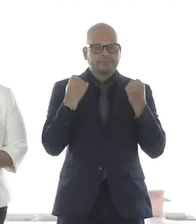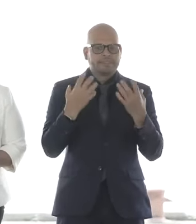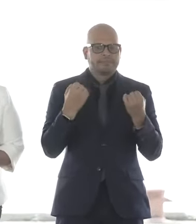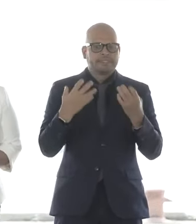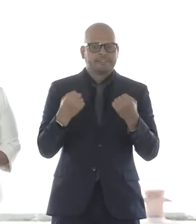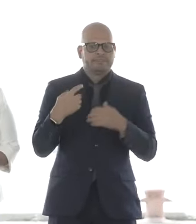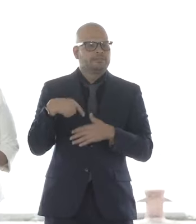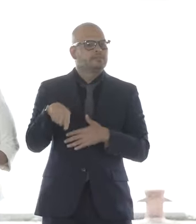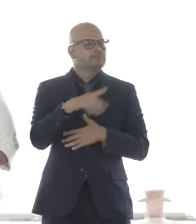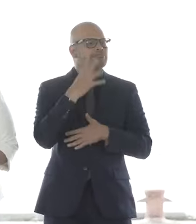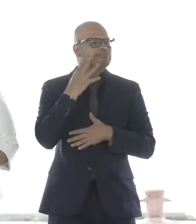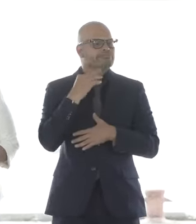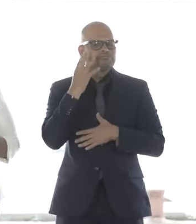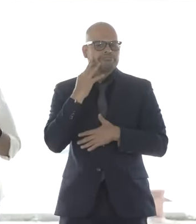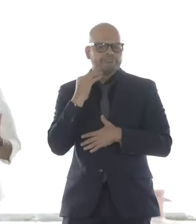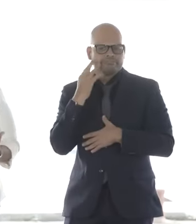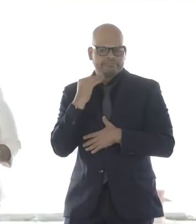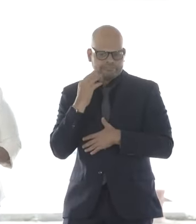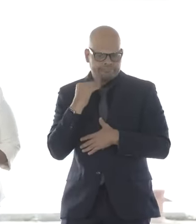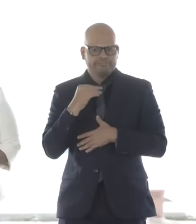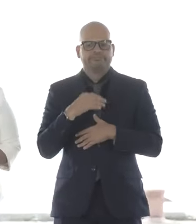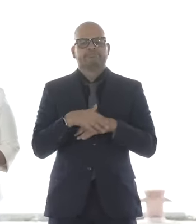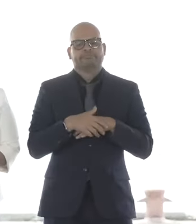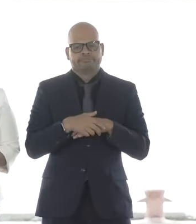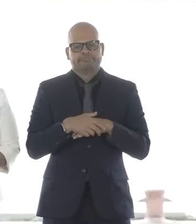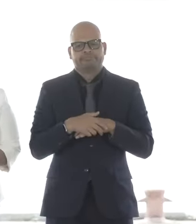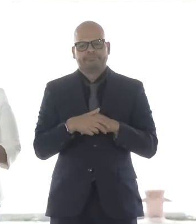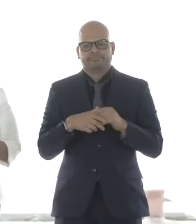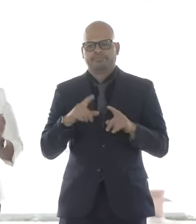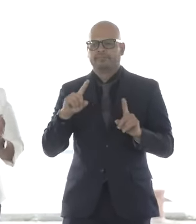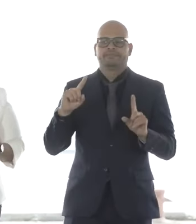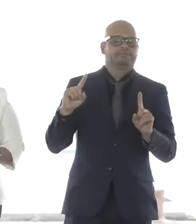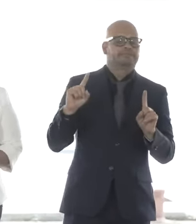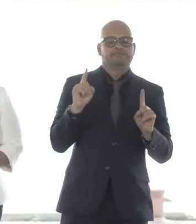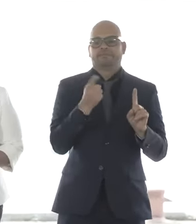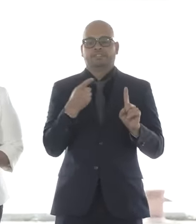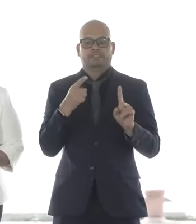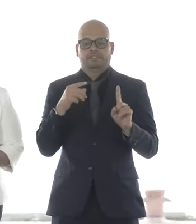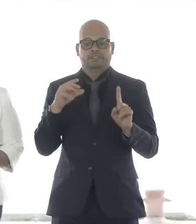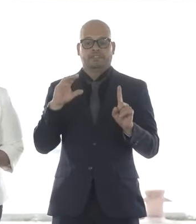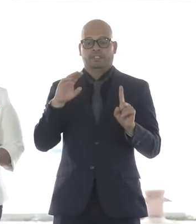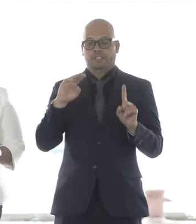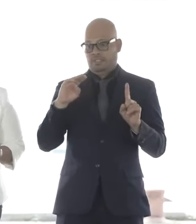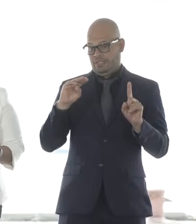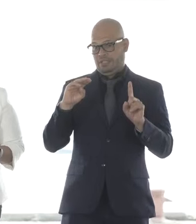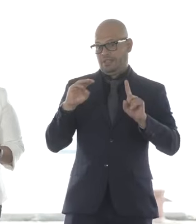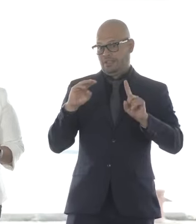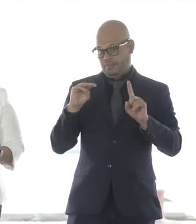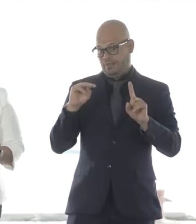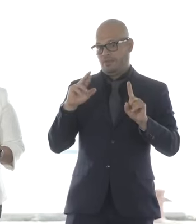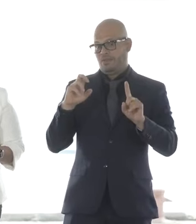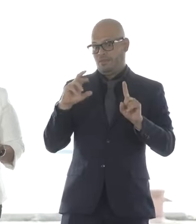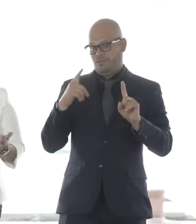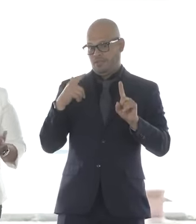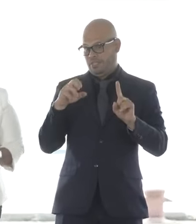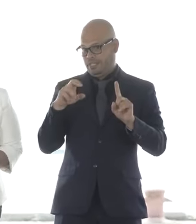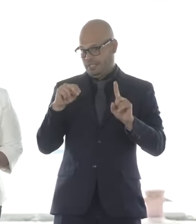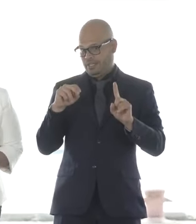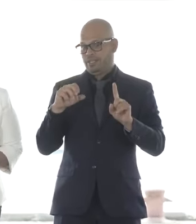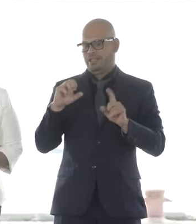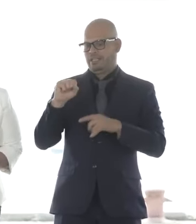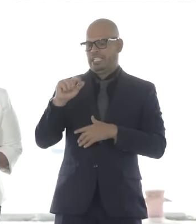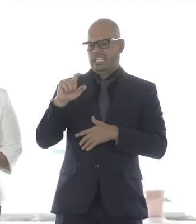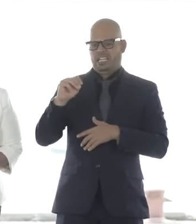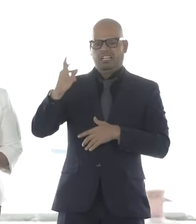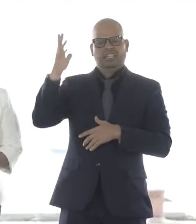millionaire in America during the Great Age of Sail, made his fortunes and brought back a lot of it to our community. That's the